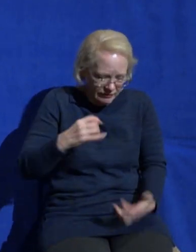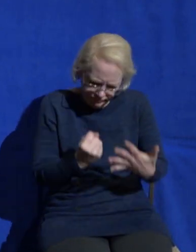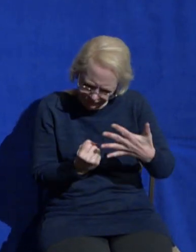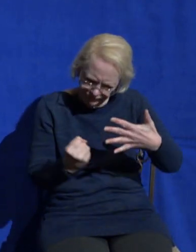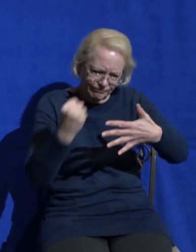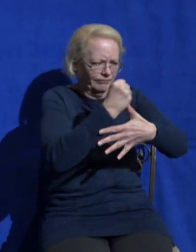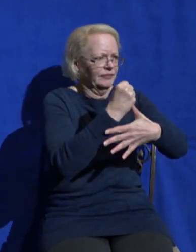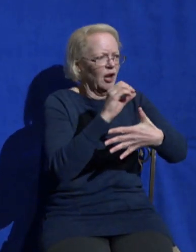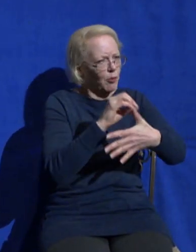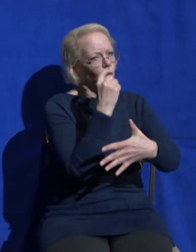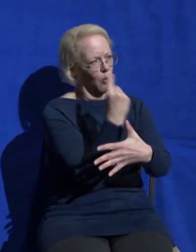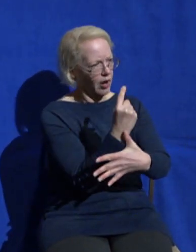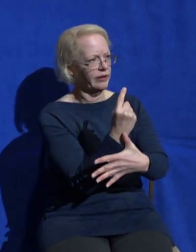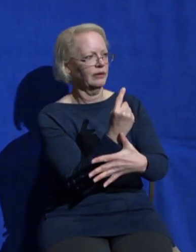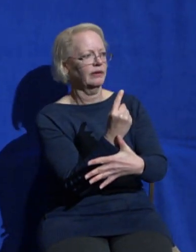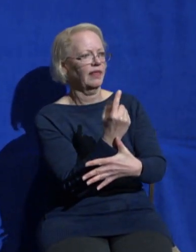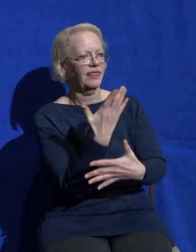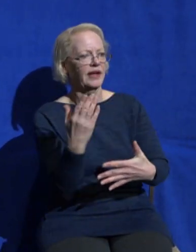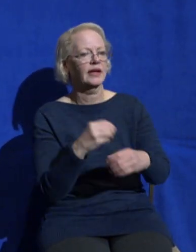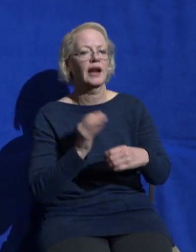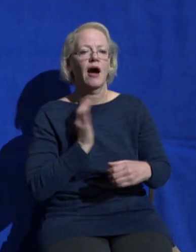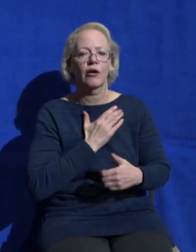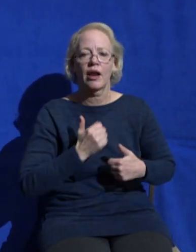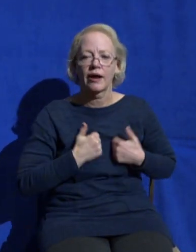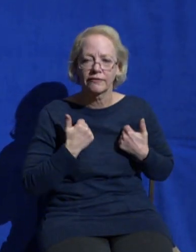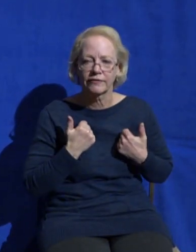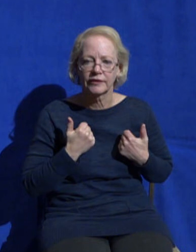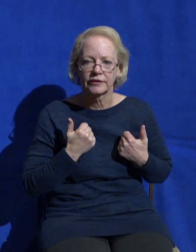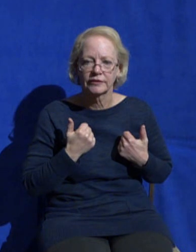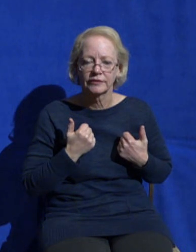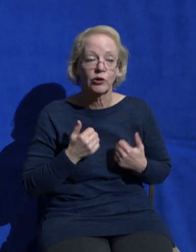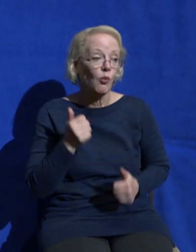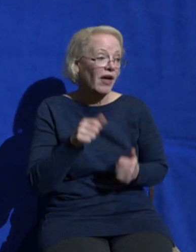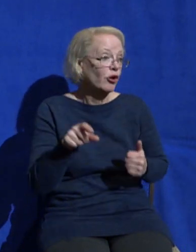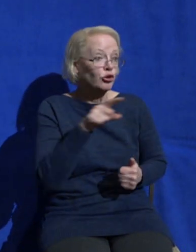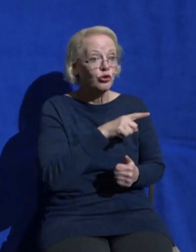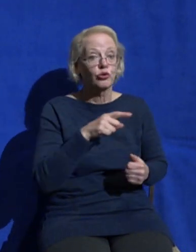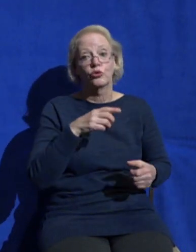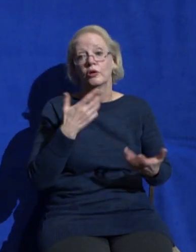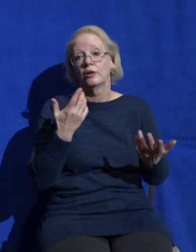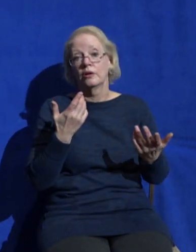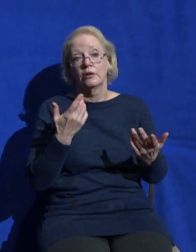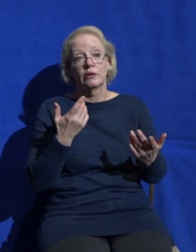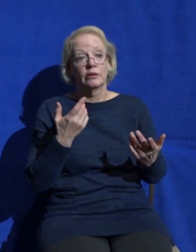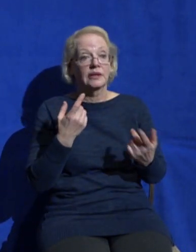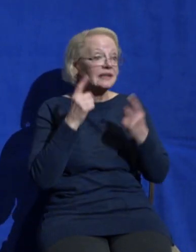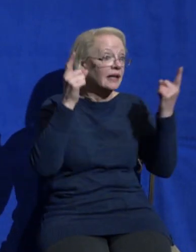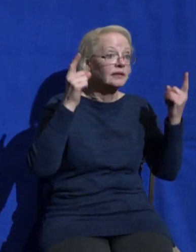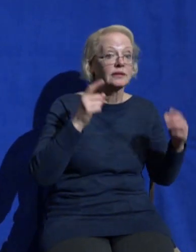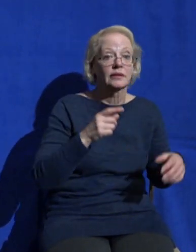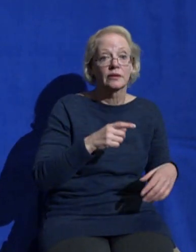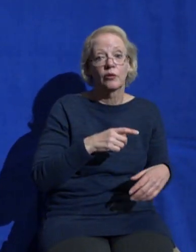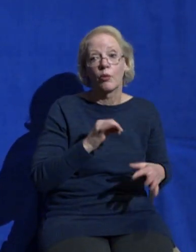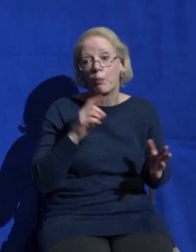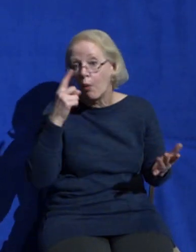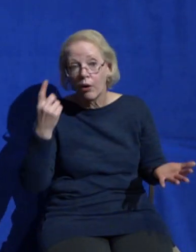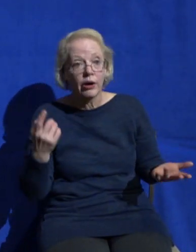number one goal of your life now I know what some of y'all are already thinking like I think about our healthcare professionals this has been one of the most